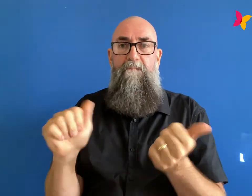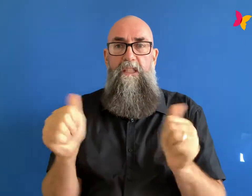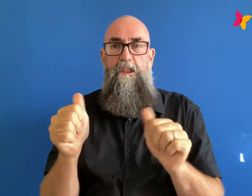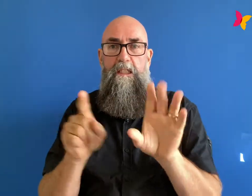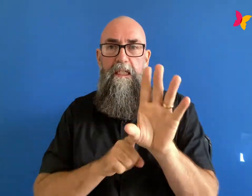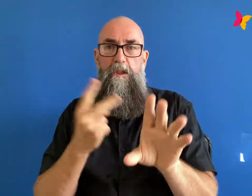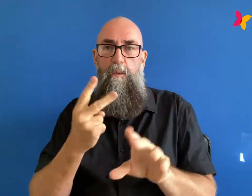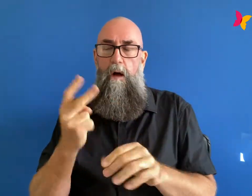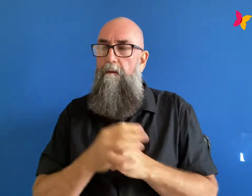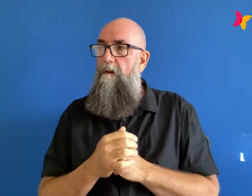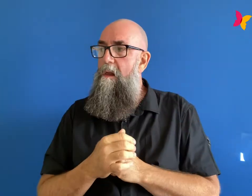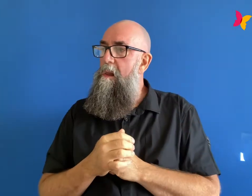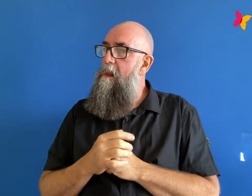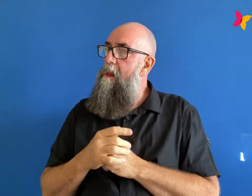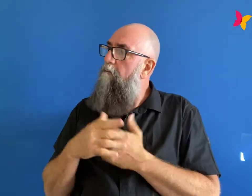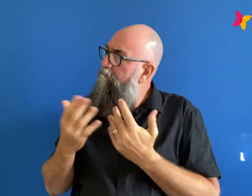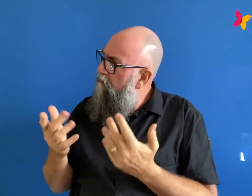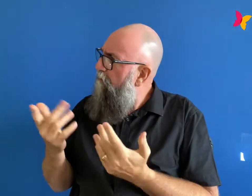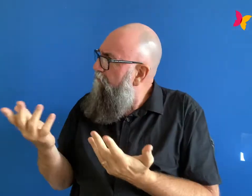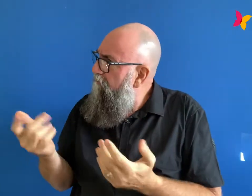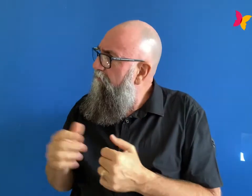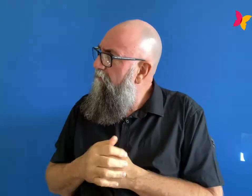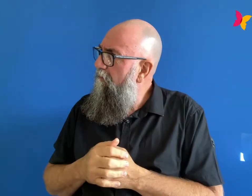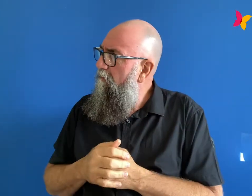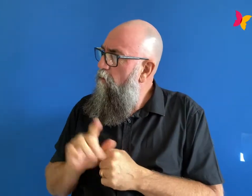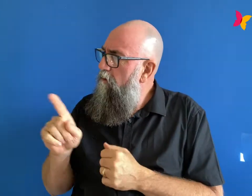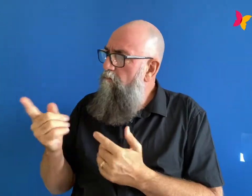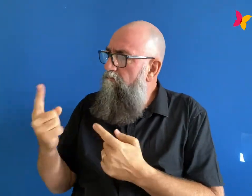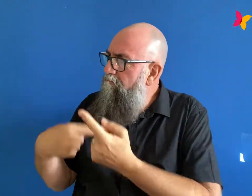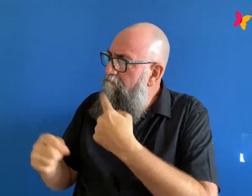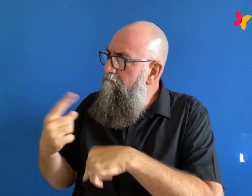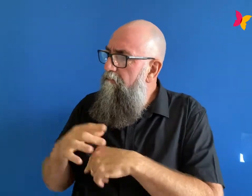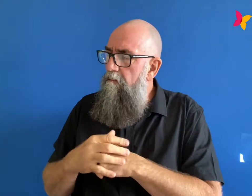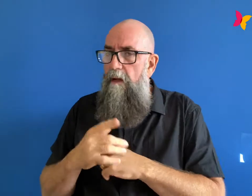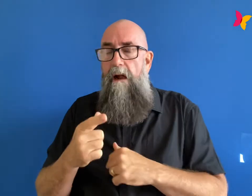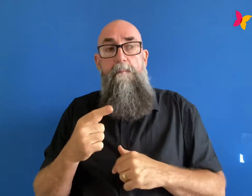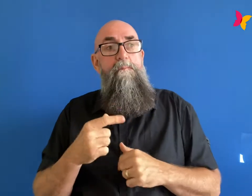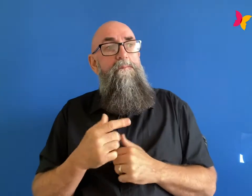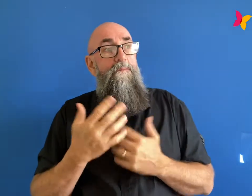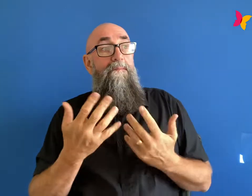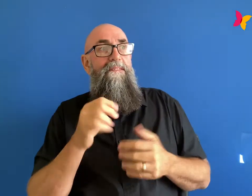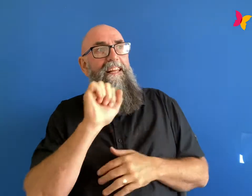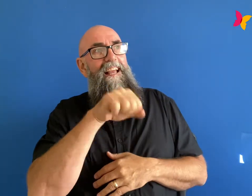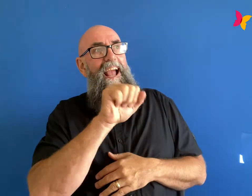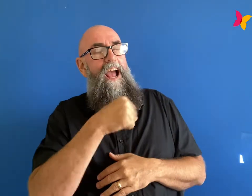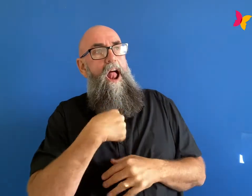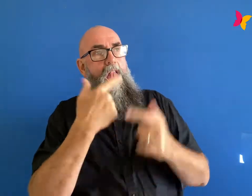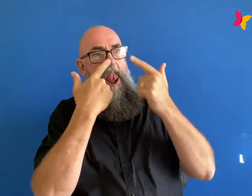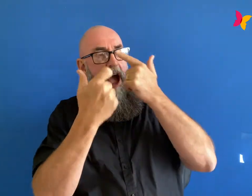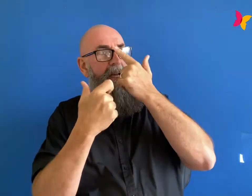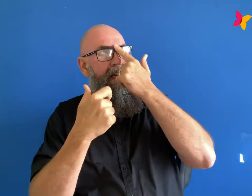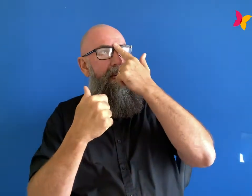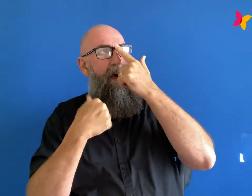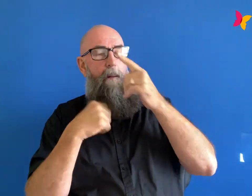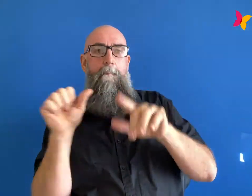so much to thank for my friends at school who really welcomed me in as if i had never been gone a second they